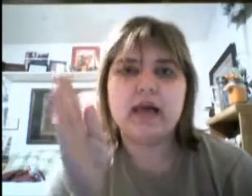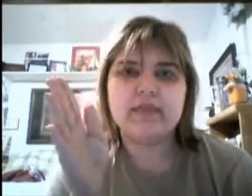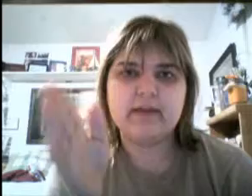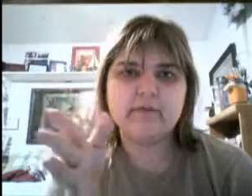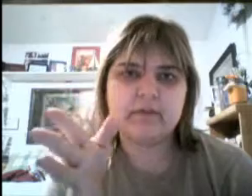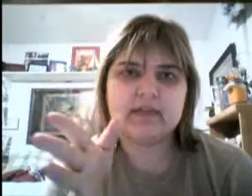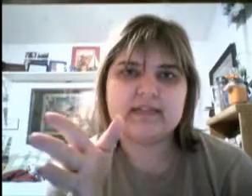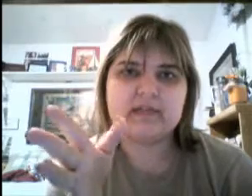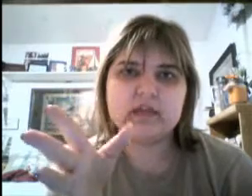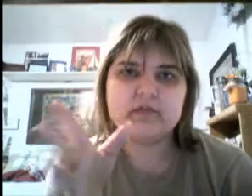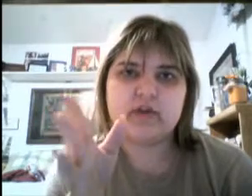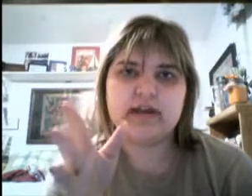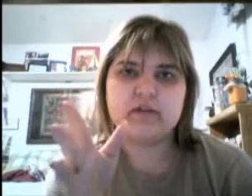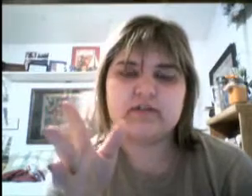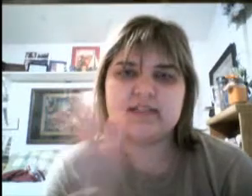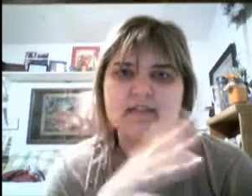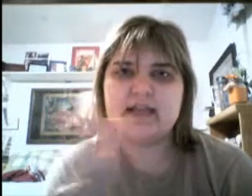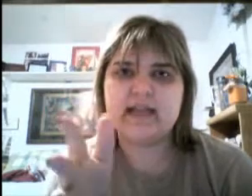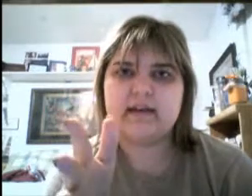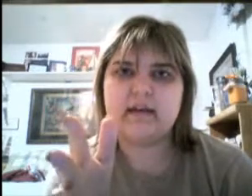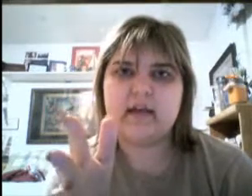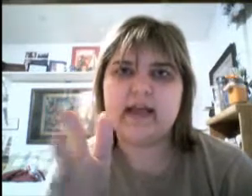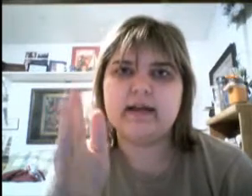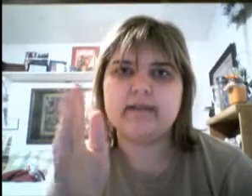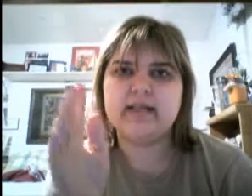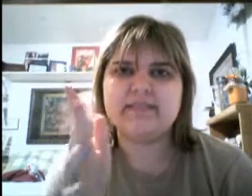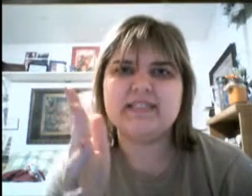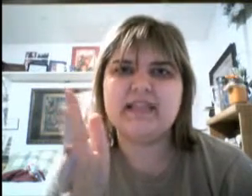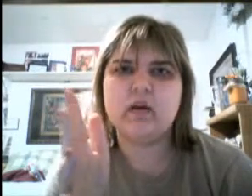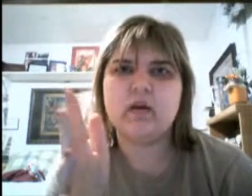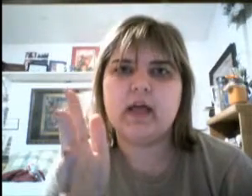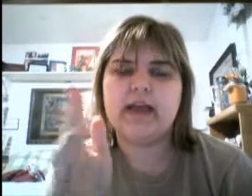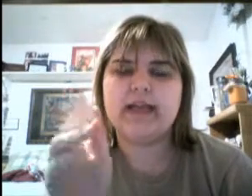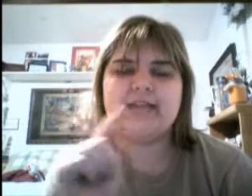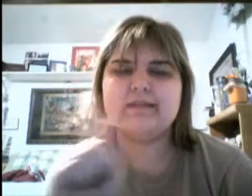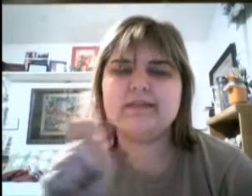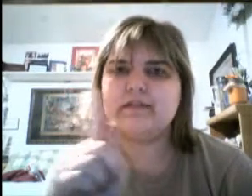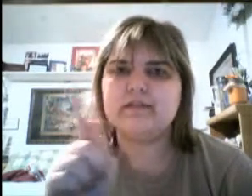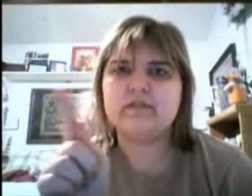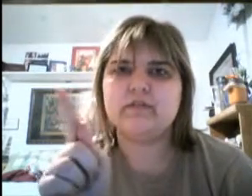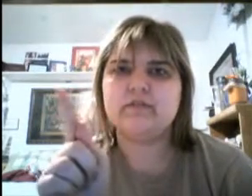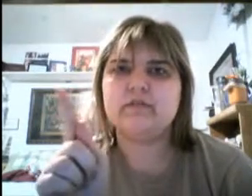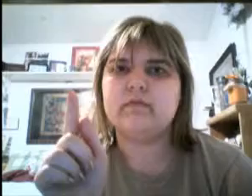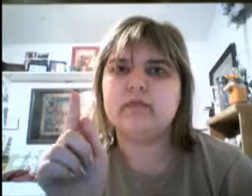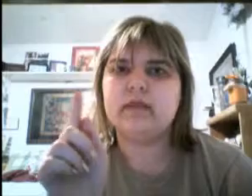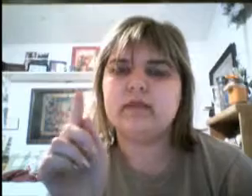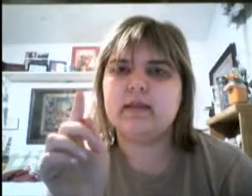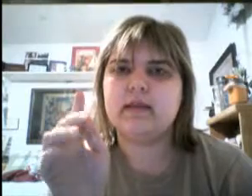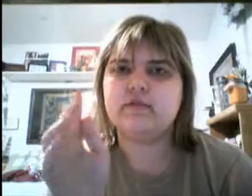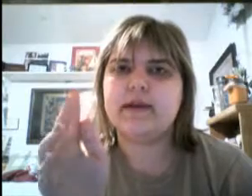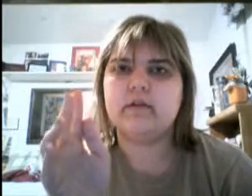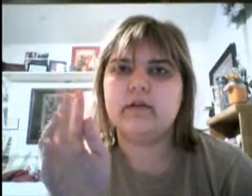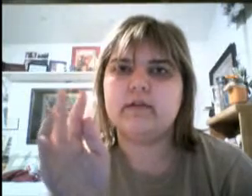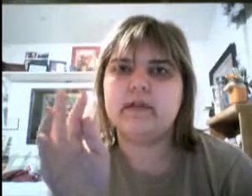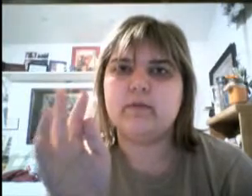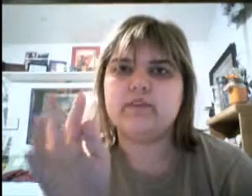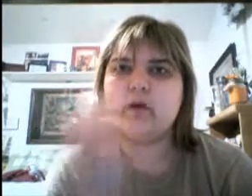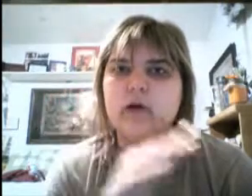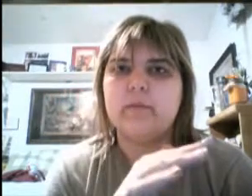they've released a trailer since then, and I've seen it online. It does not do the trailer that we saw at